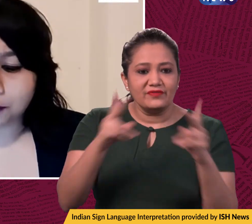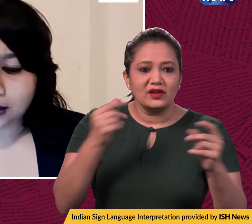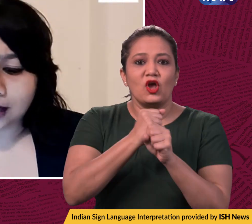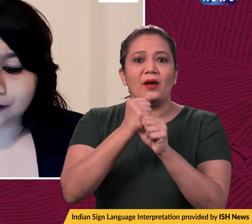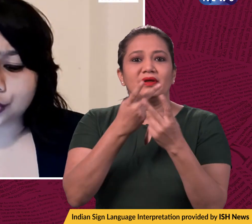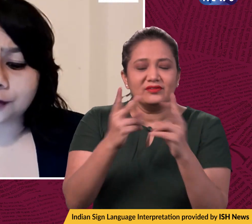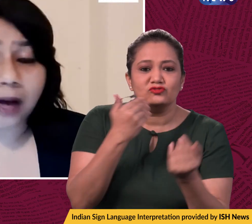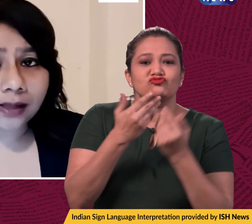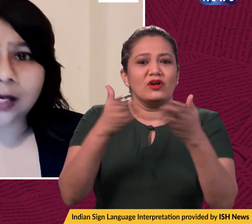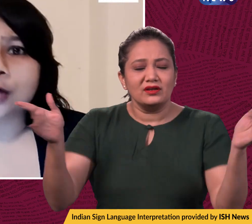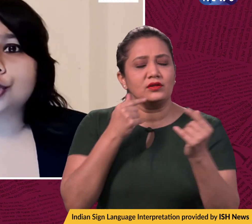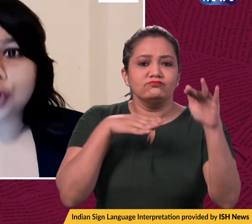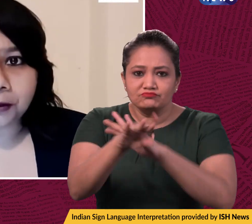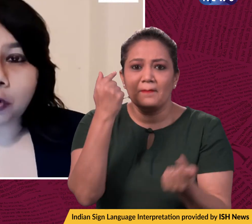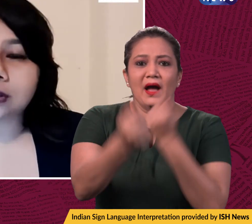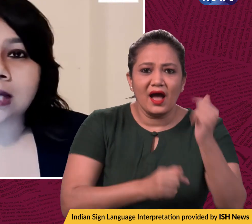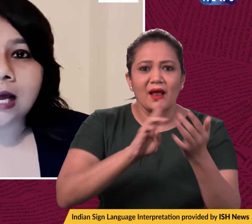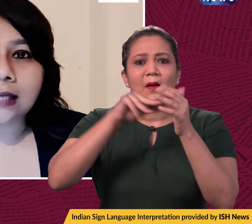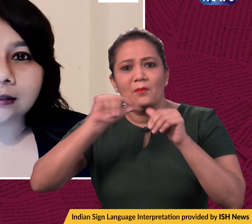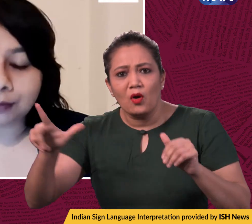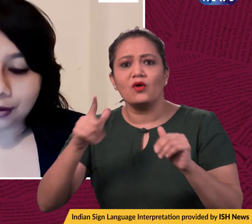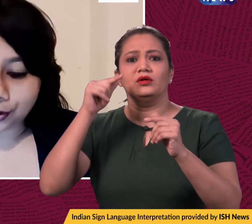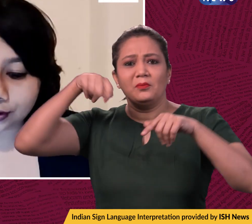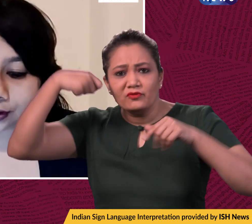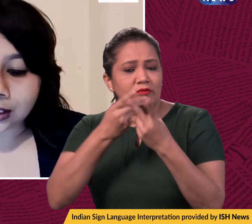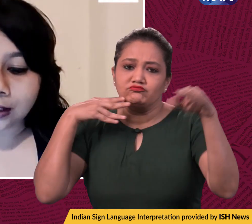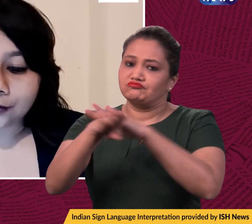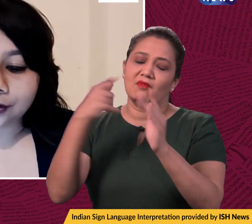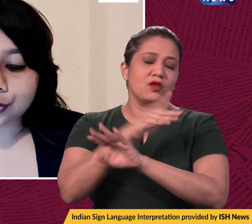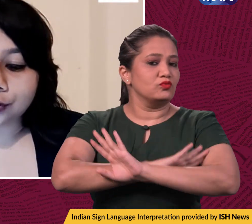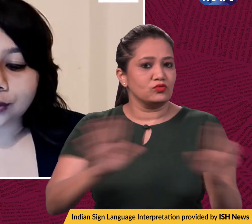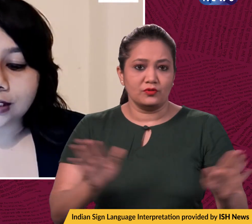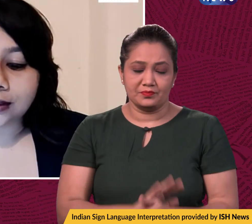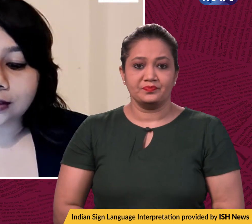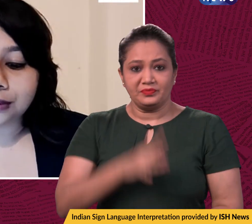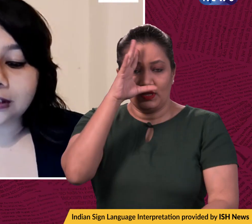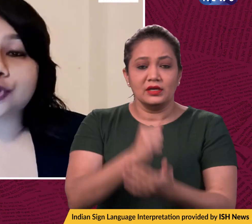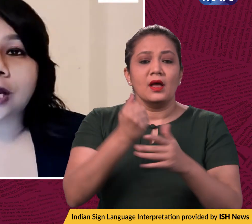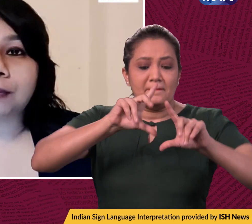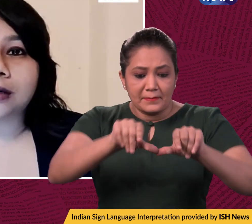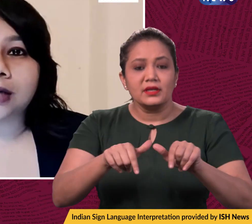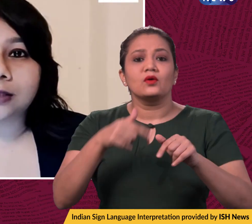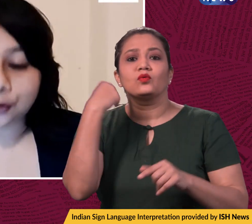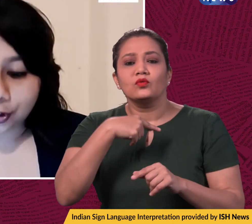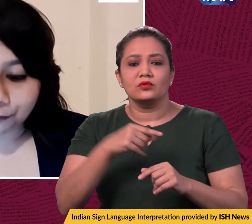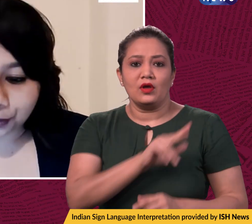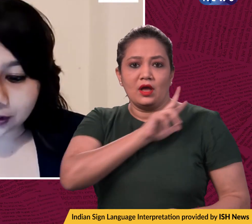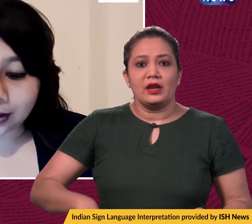public life such as parks, shopping malls and cinema theatres. And the decisions were taken at a meeting chaired by Karnataka chief minister